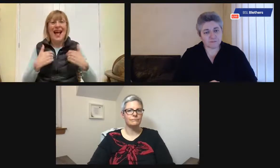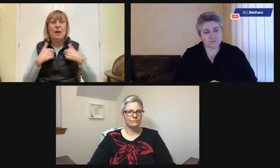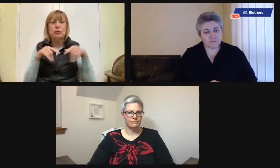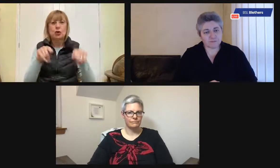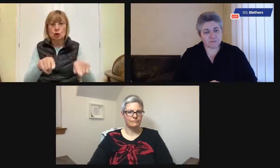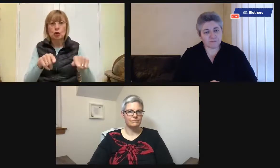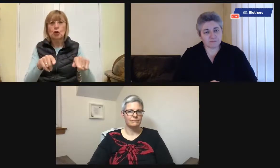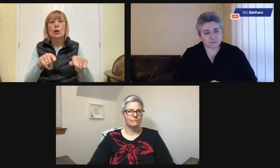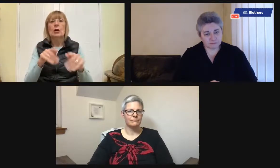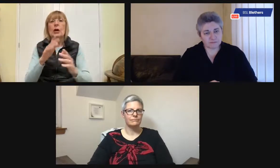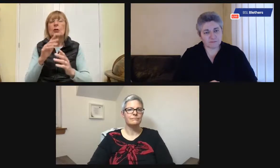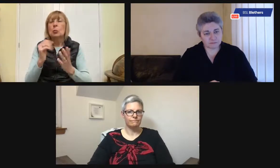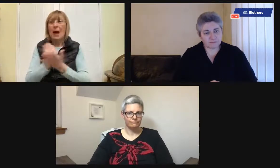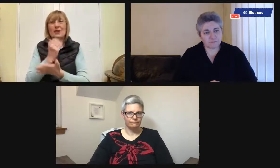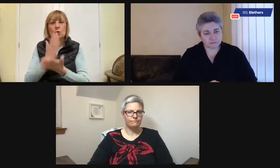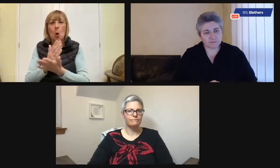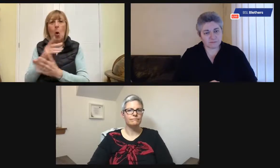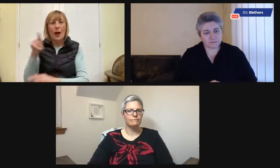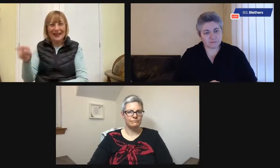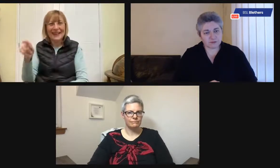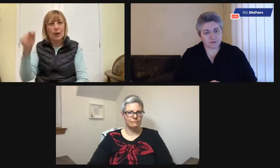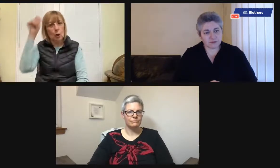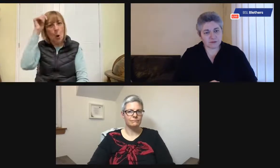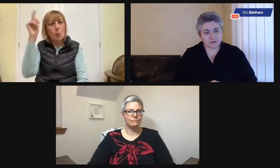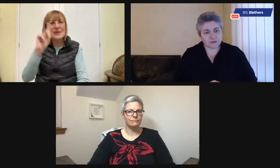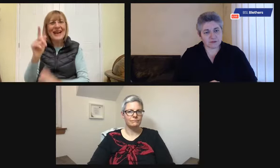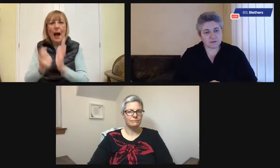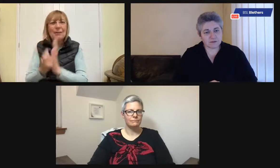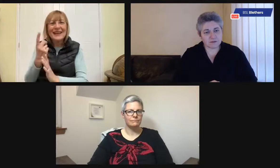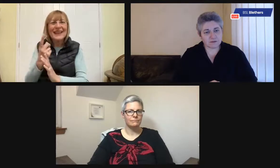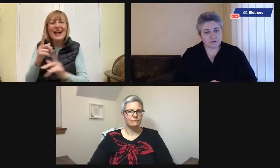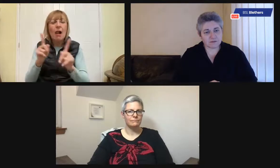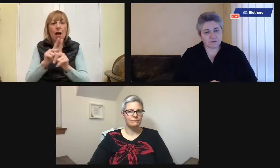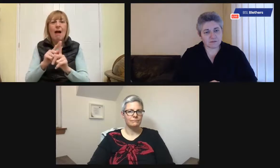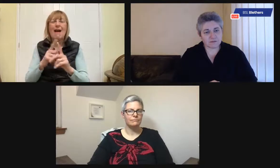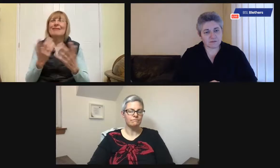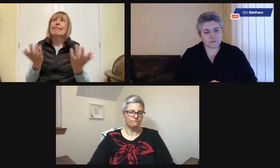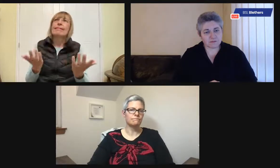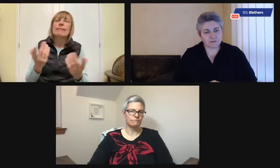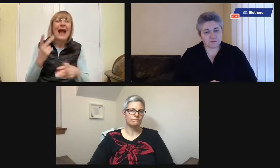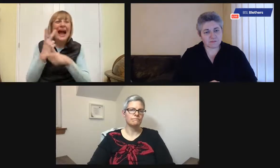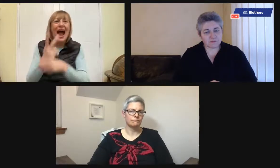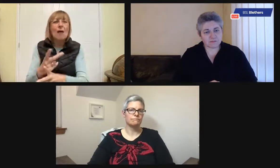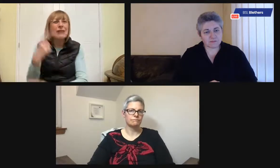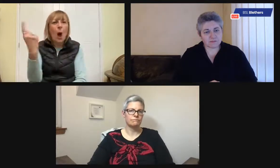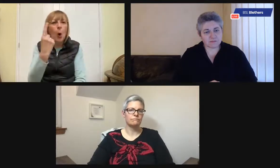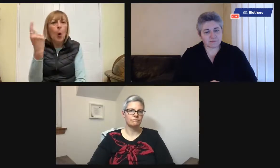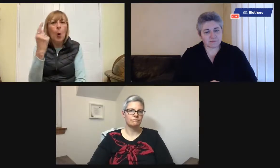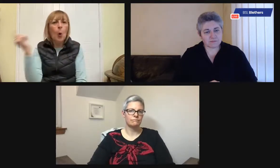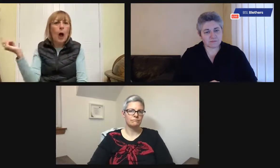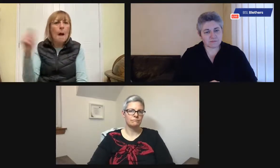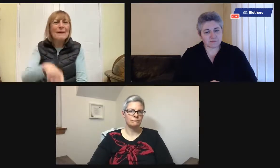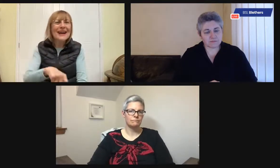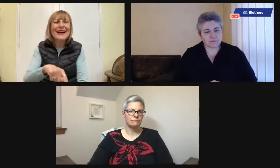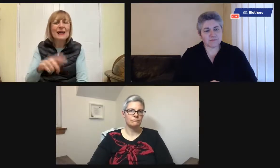and we would put on that things so that he knew what was happening,